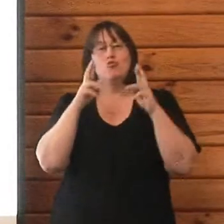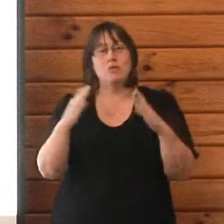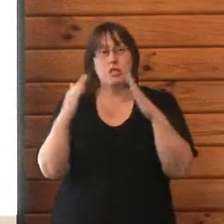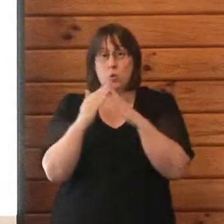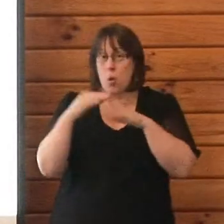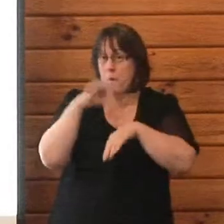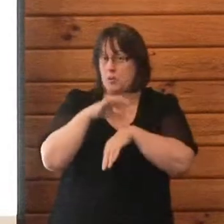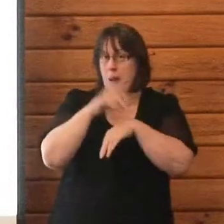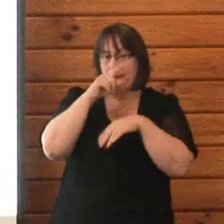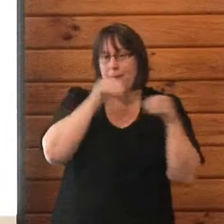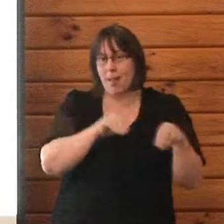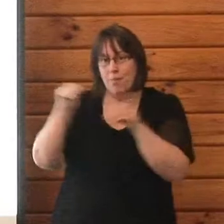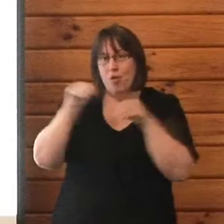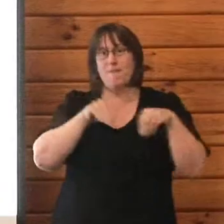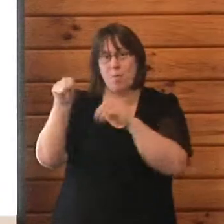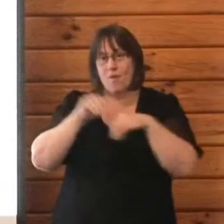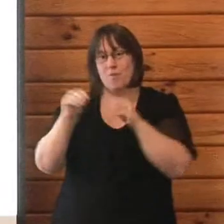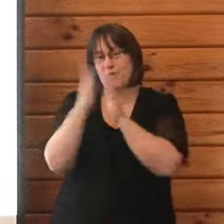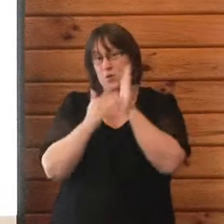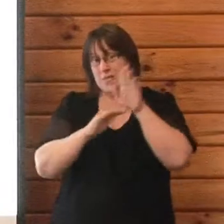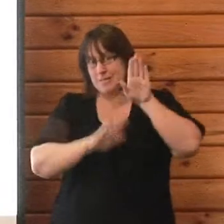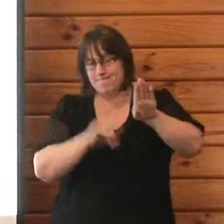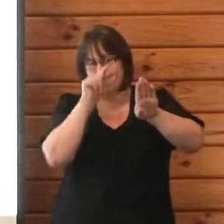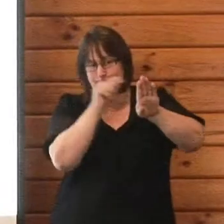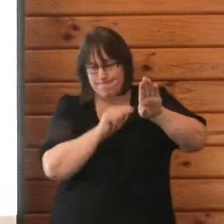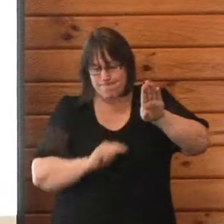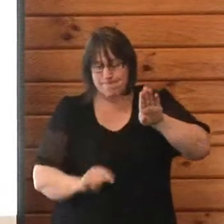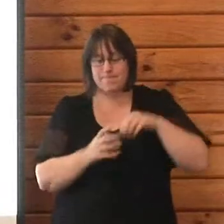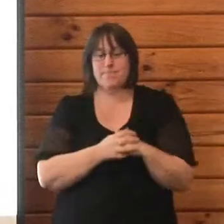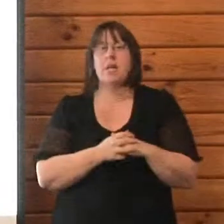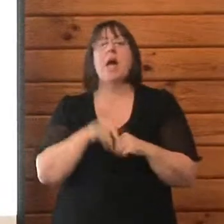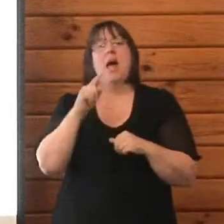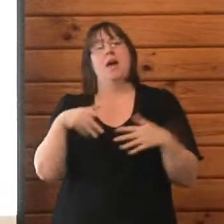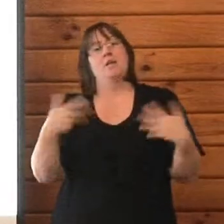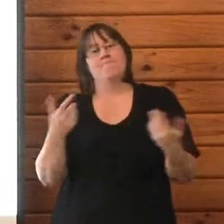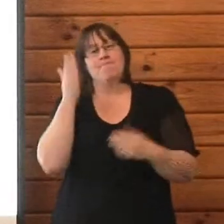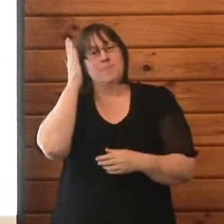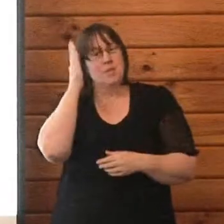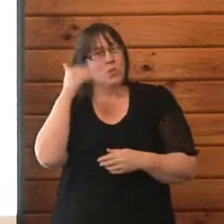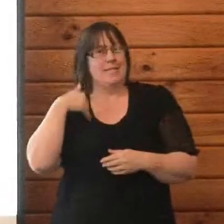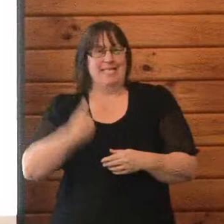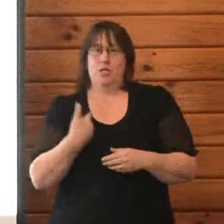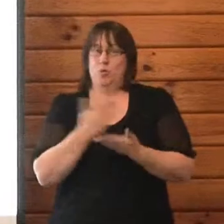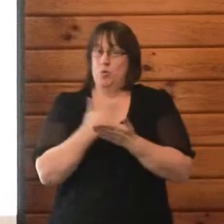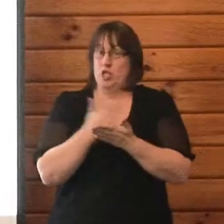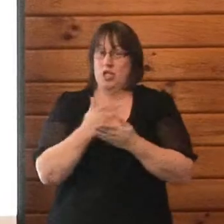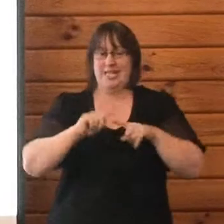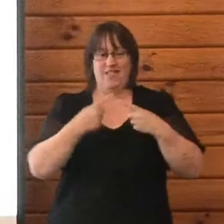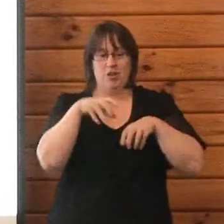throughout New Zealand, and of course we had the schools that had to share sites after the event because some of the school closures and